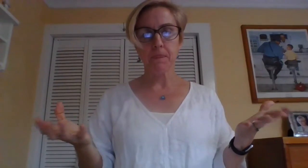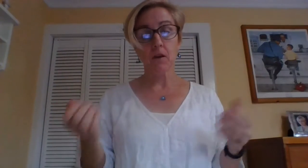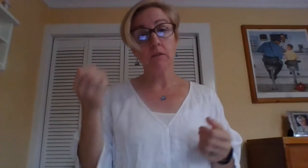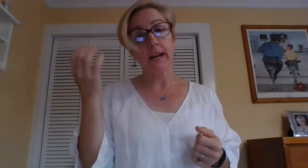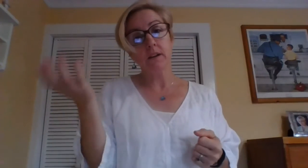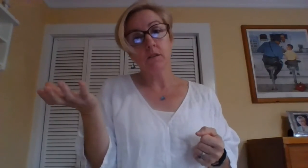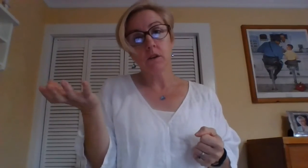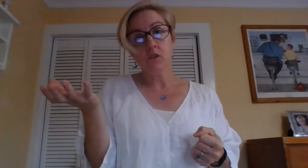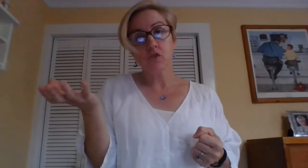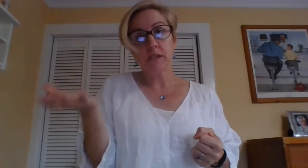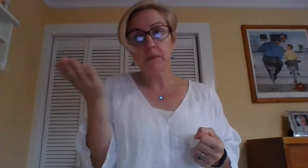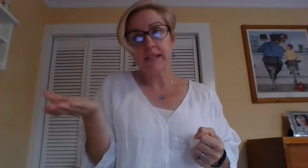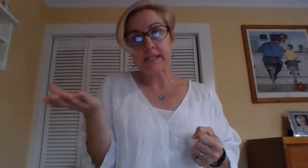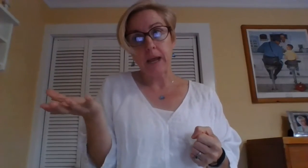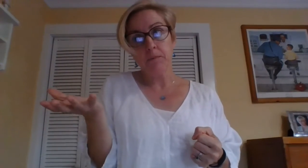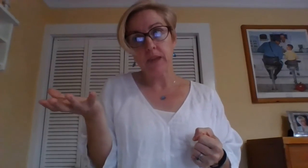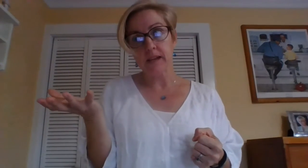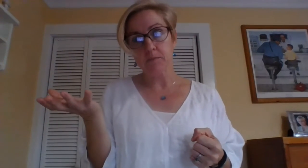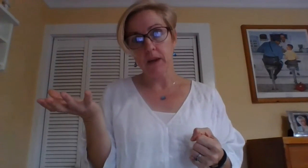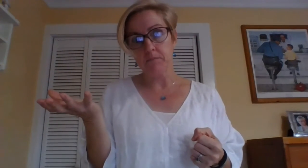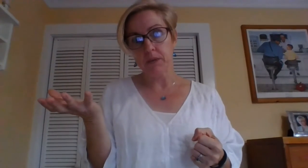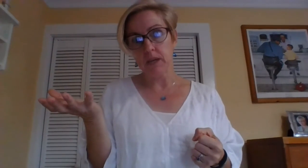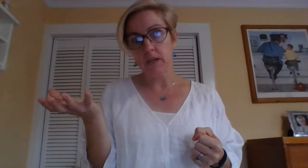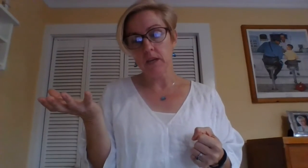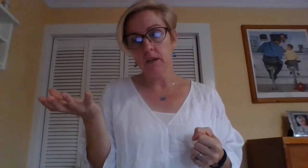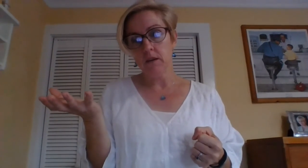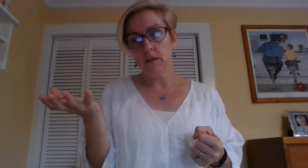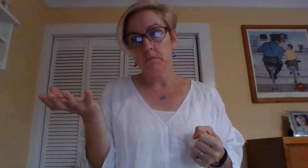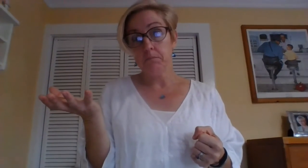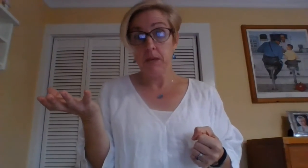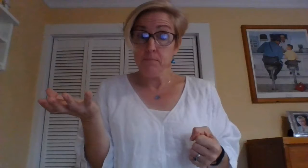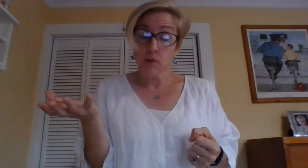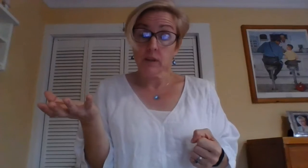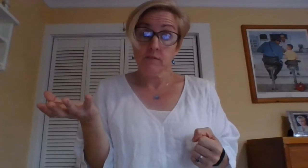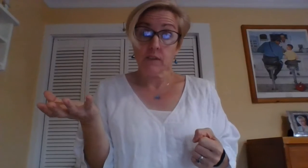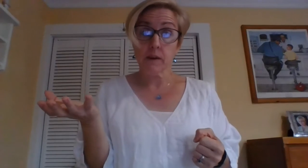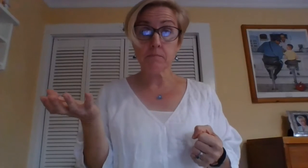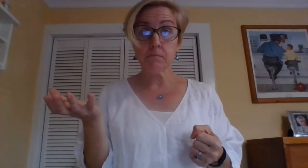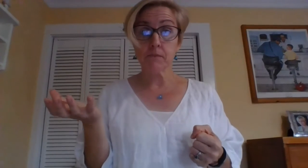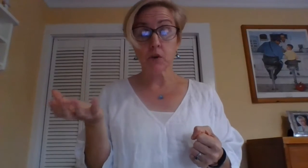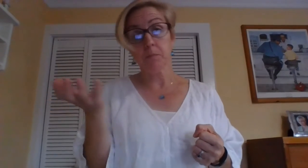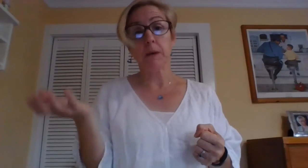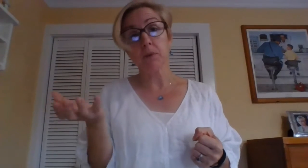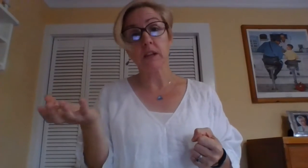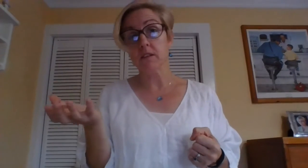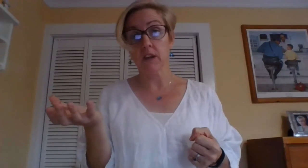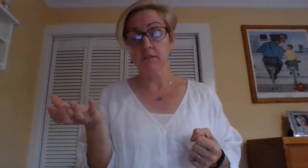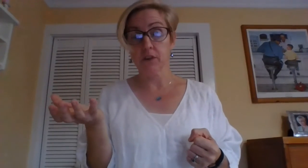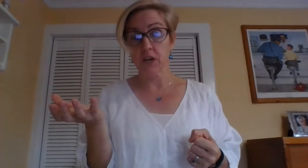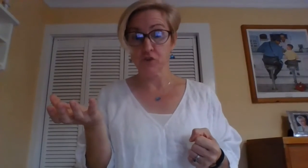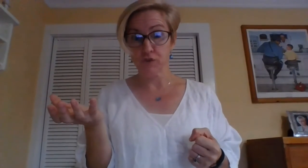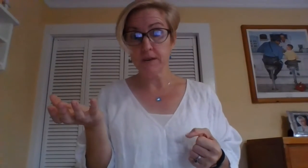All right. So some of the same things might be people live in them. There are people that live in every country.